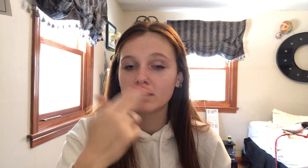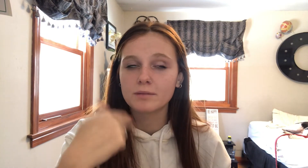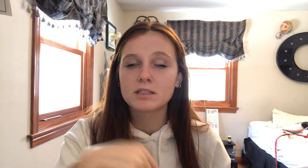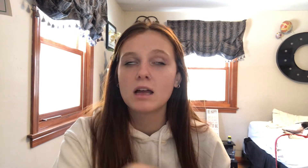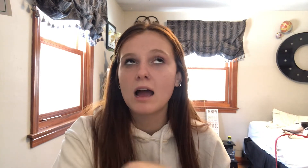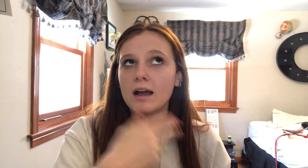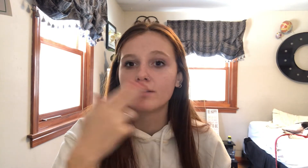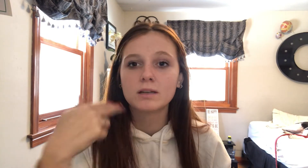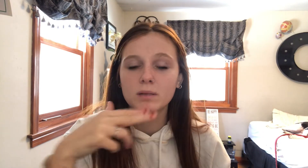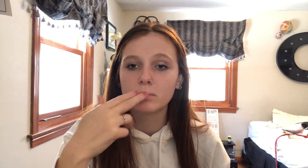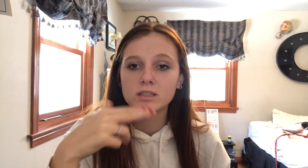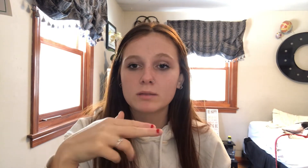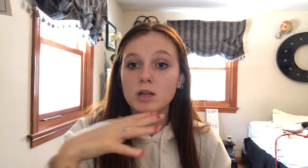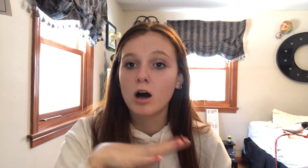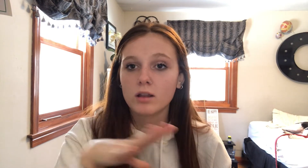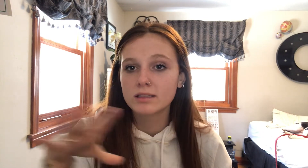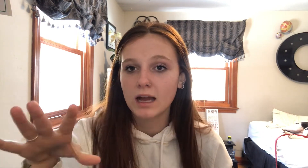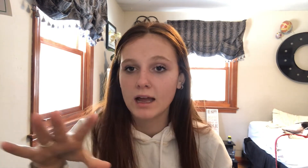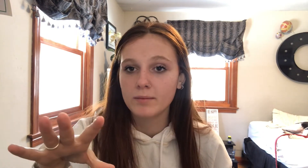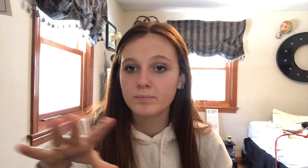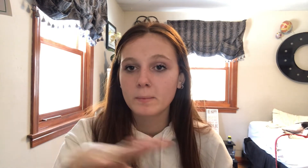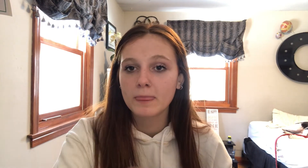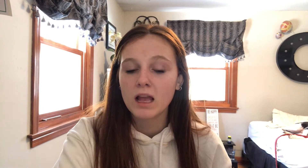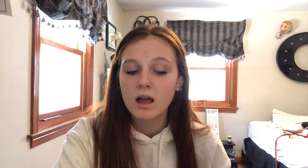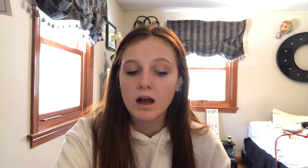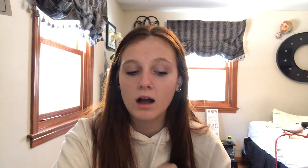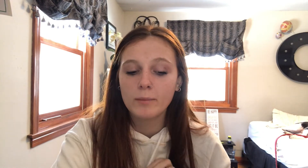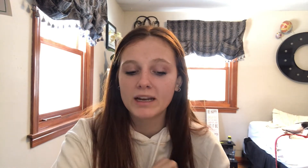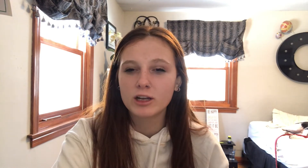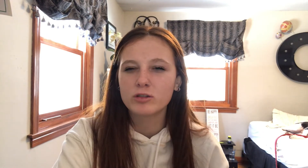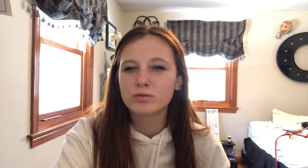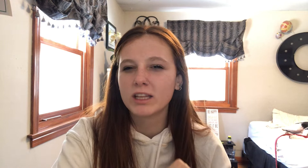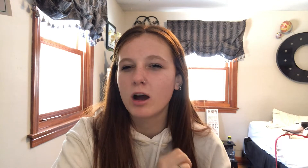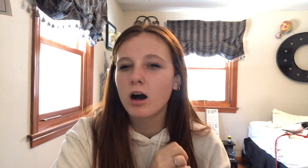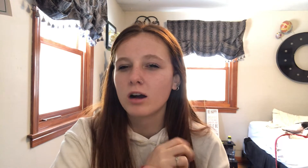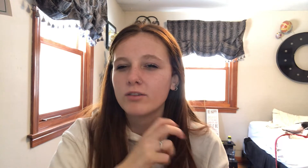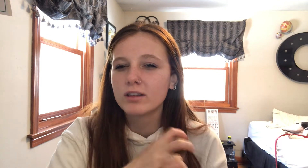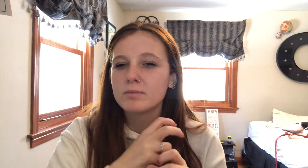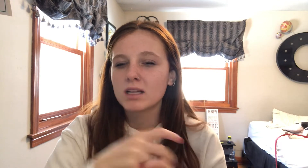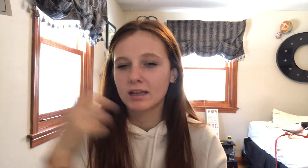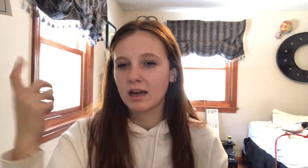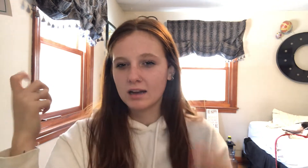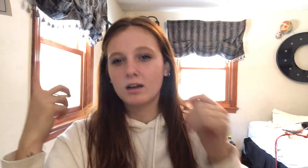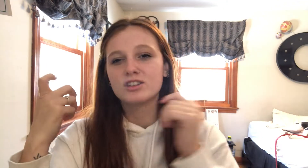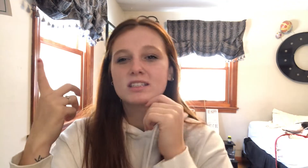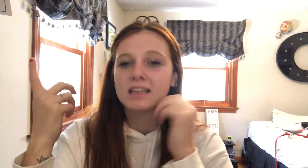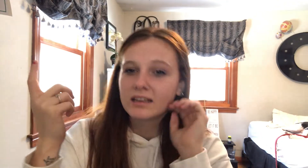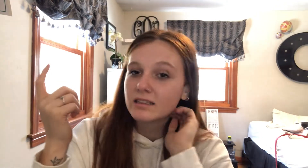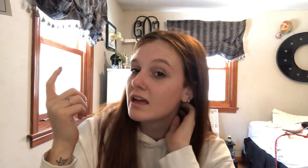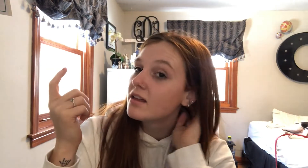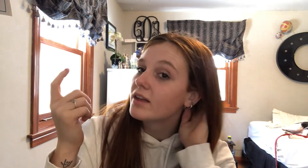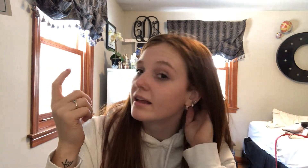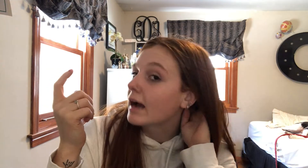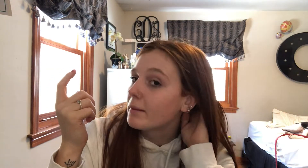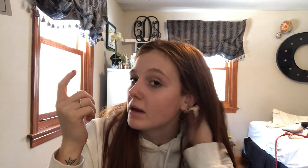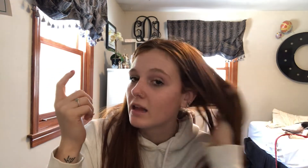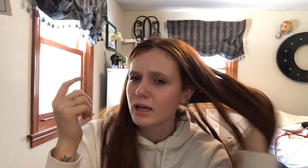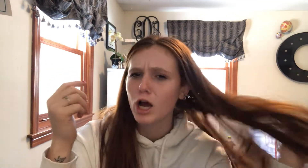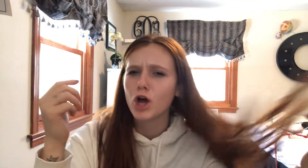lips. I read people's lips all the time. Um, and I know it's really hard for them to like kind of understand that like, I'm not like a